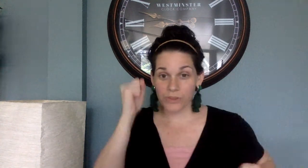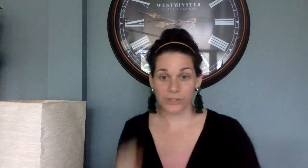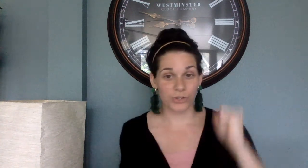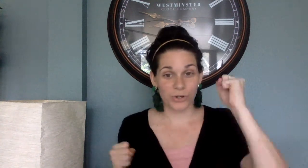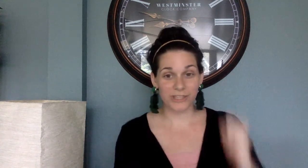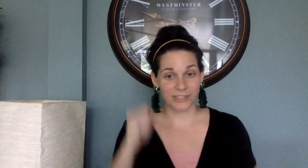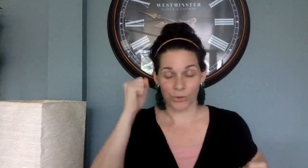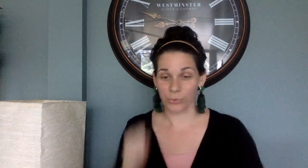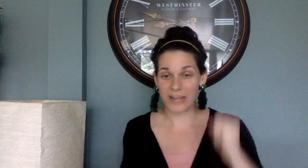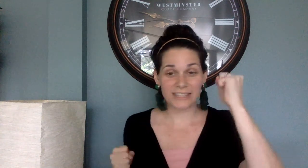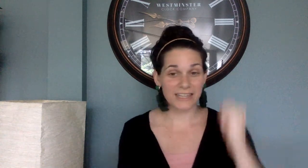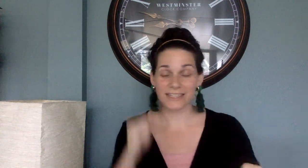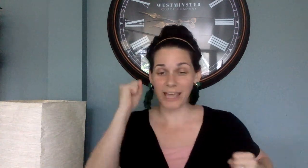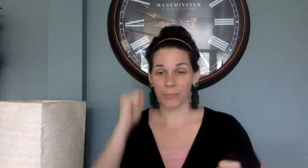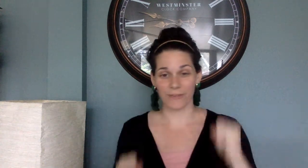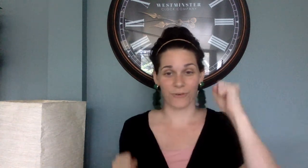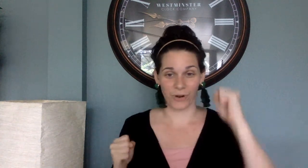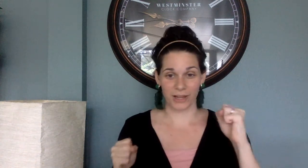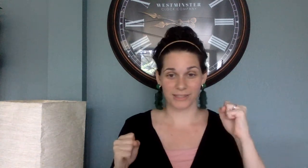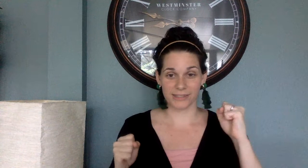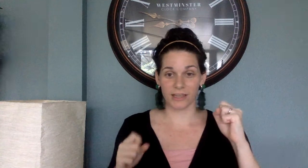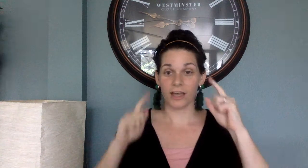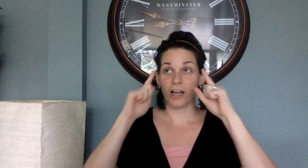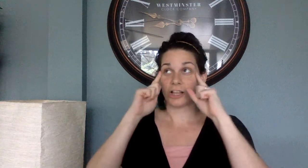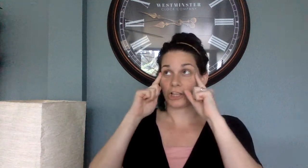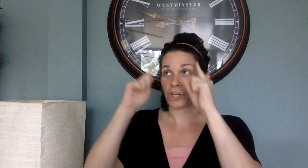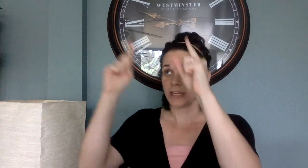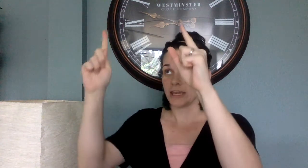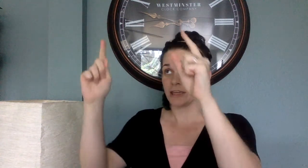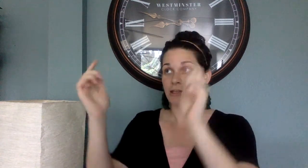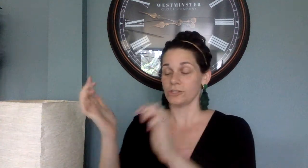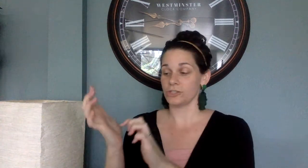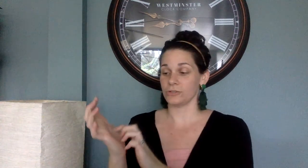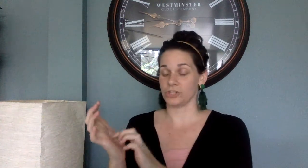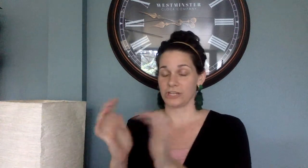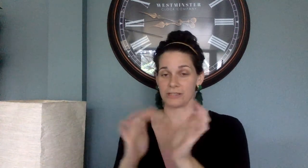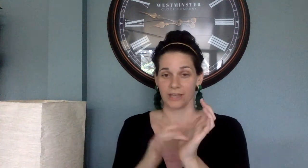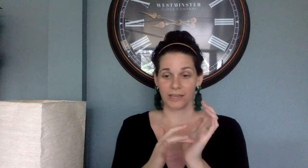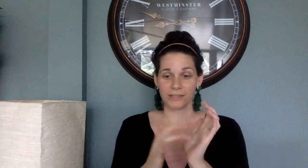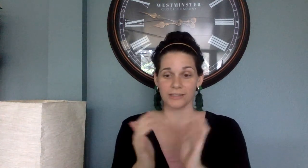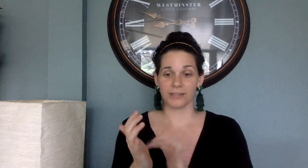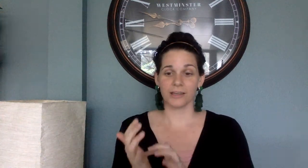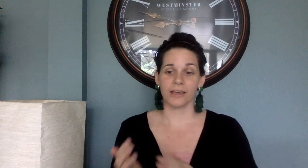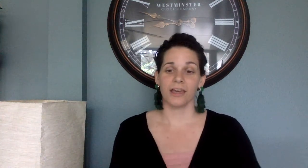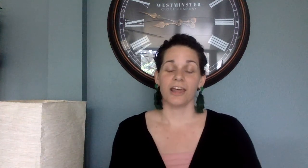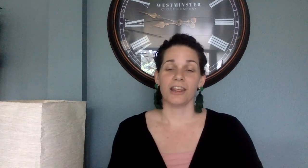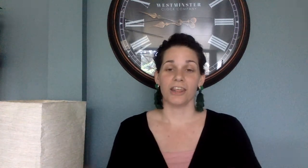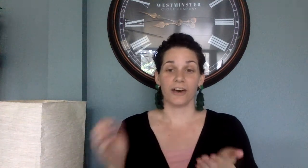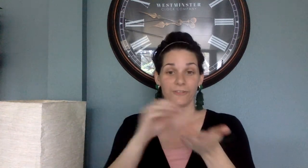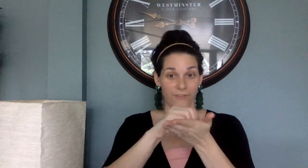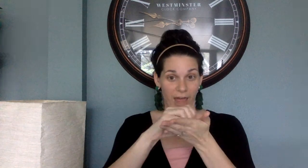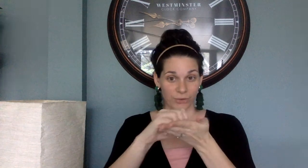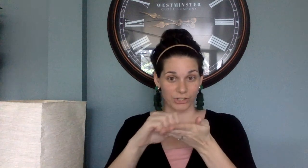with endurance the race that is set before us, looking to Jesus, the founder